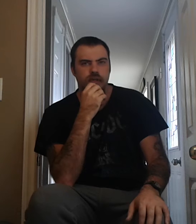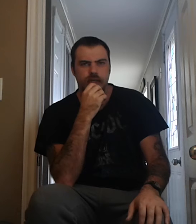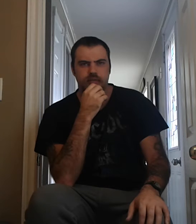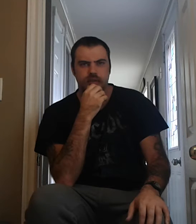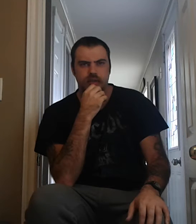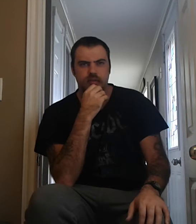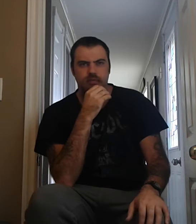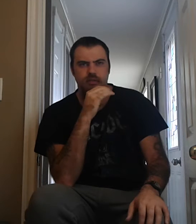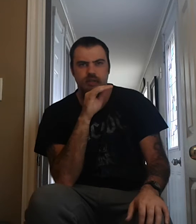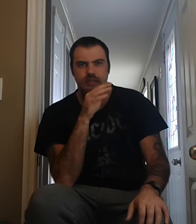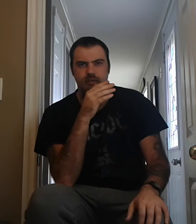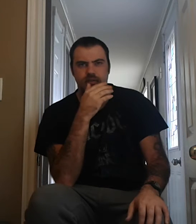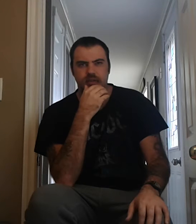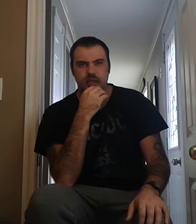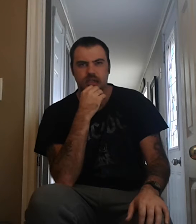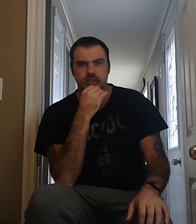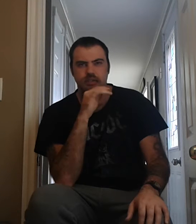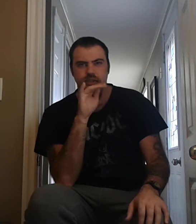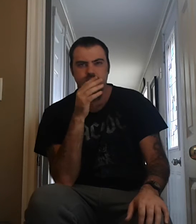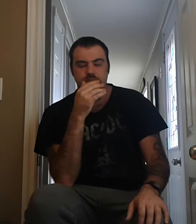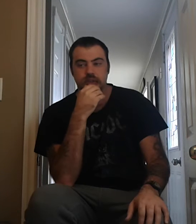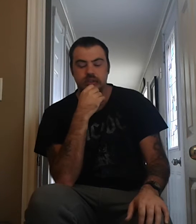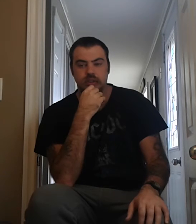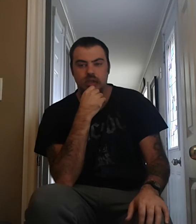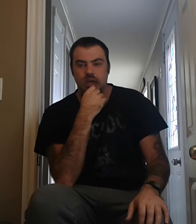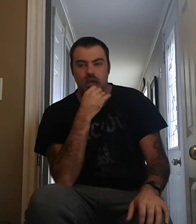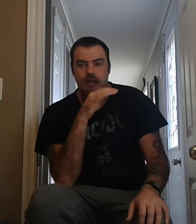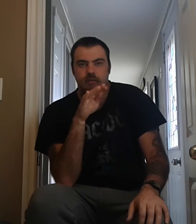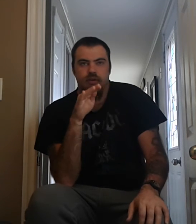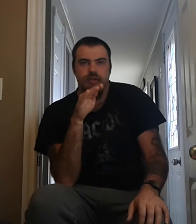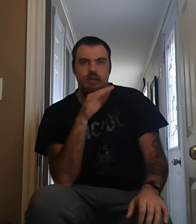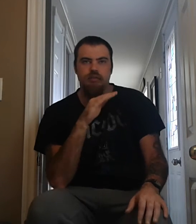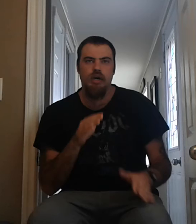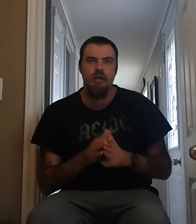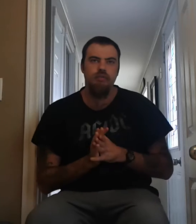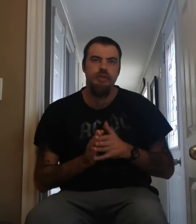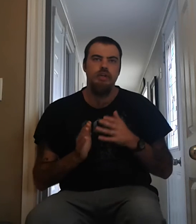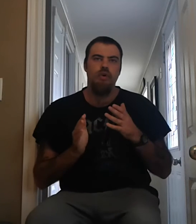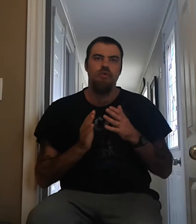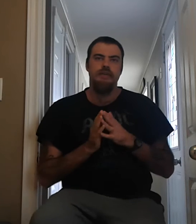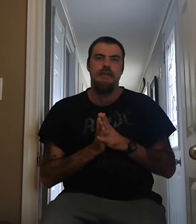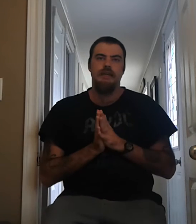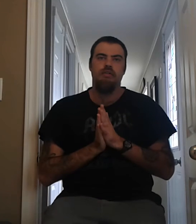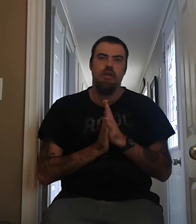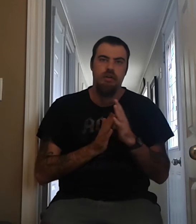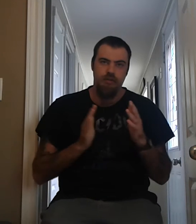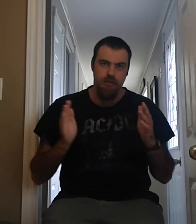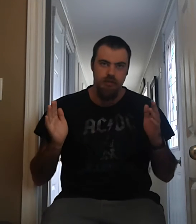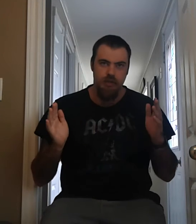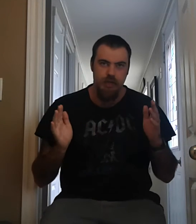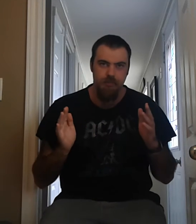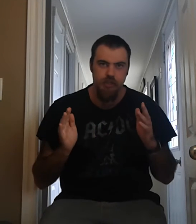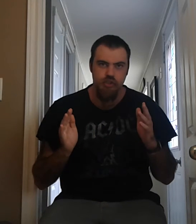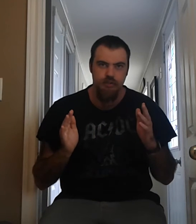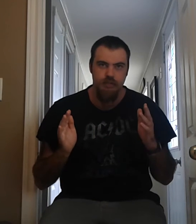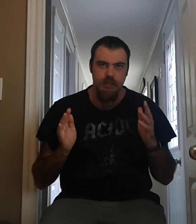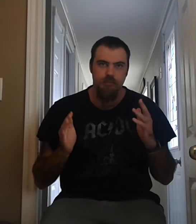And I guess they had a different lead singer. And I really don't know. I only know the era. I should say the